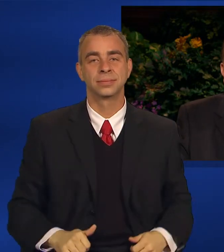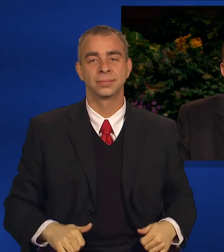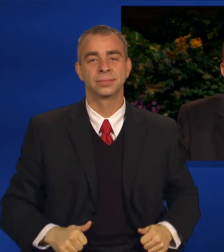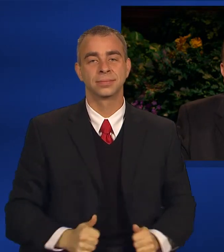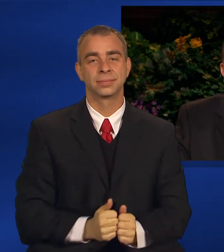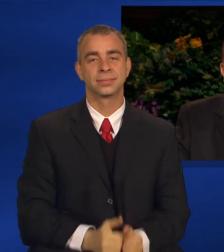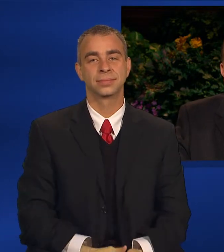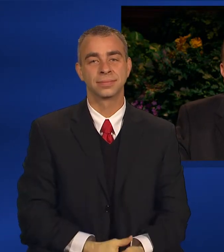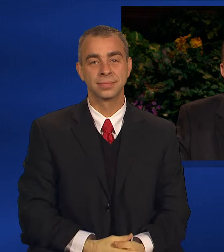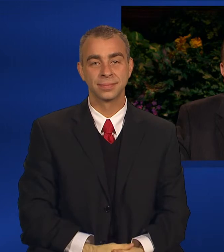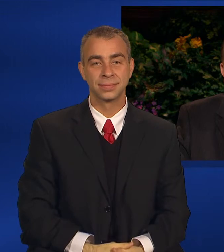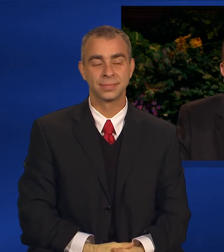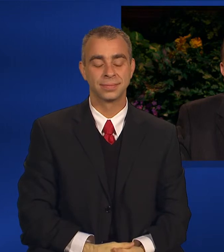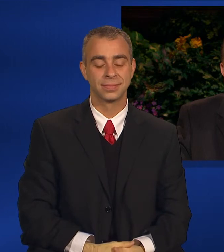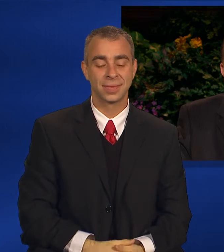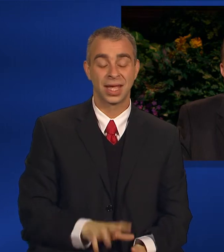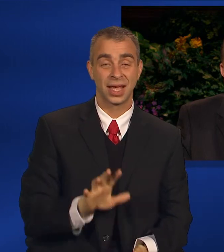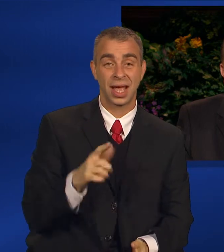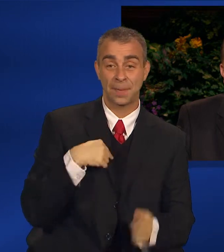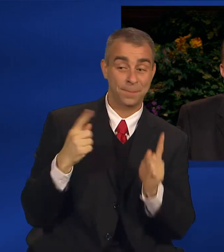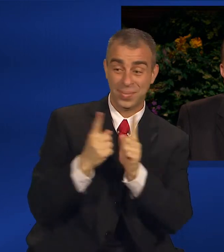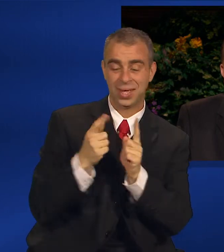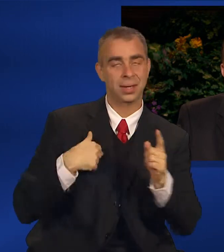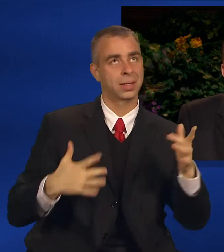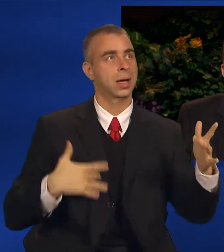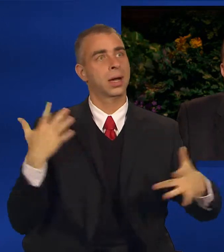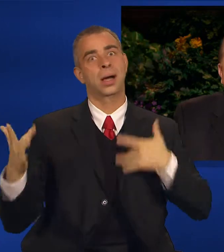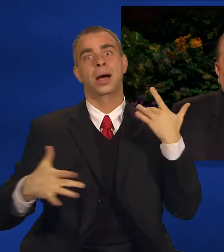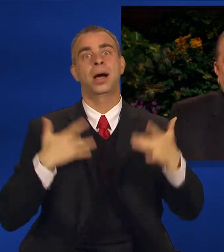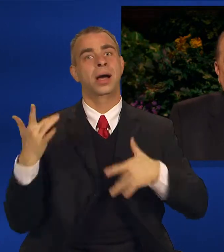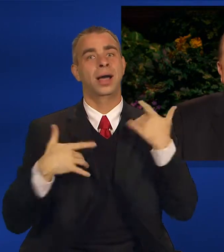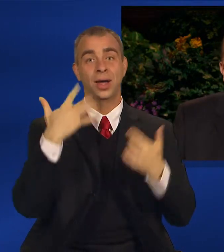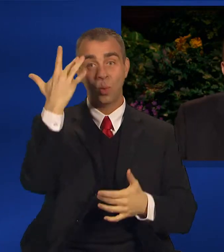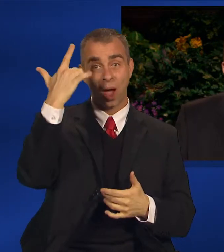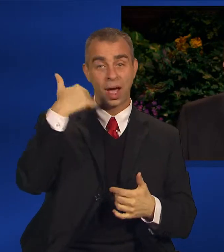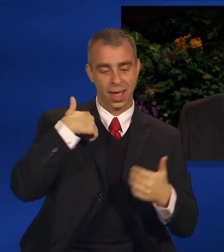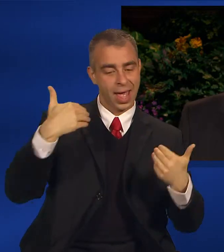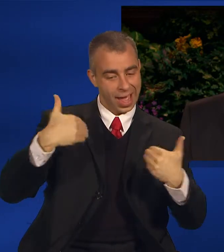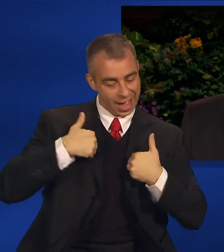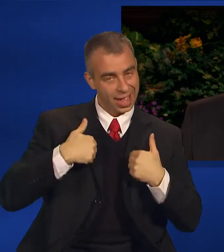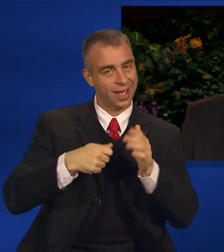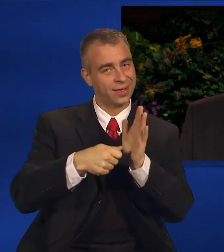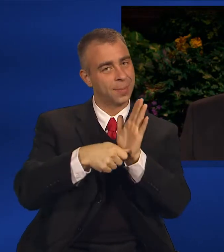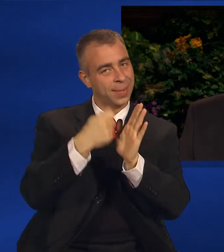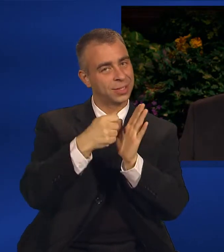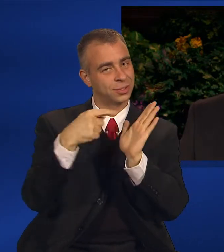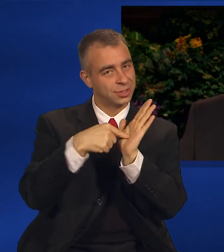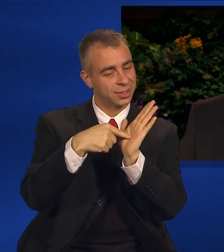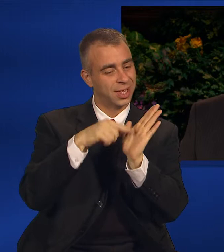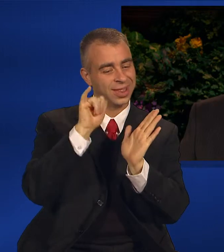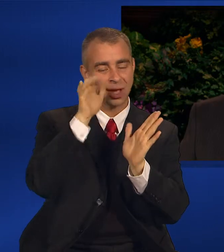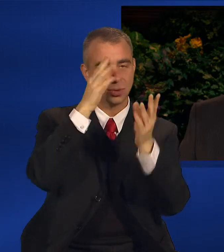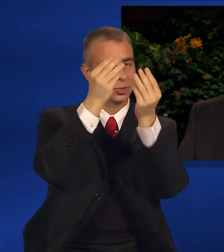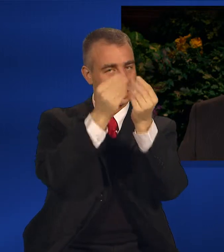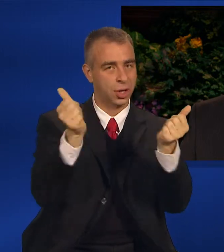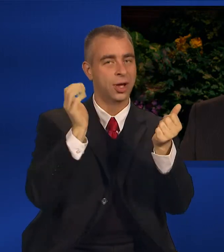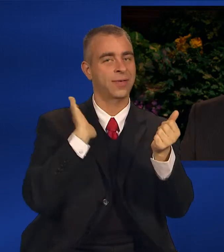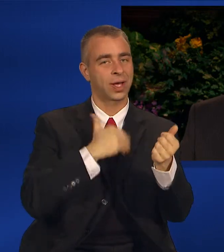I ran, excited that in my pocket I had the solution to our problem.